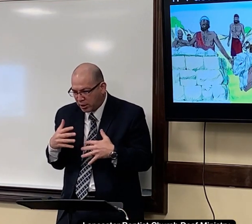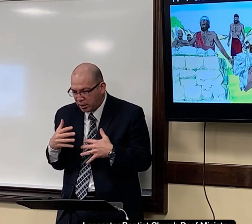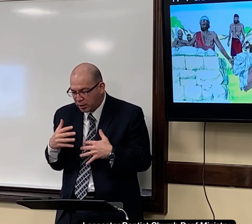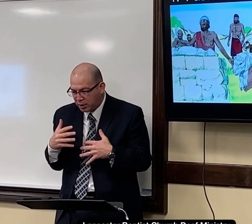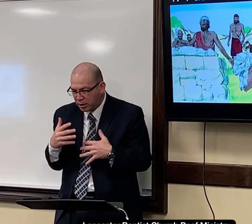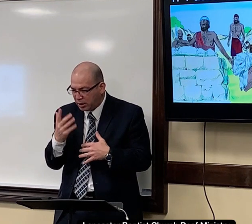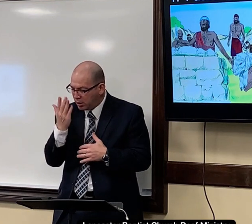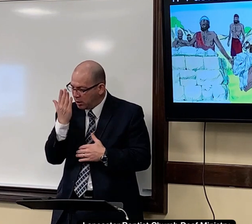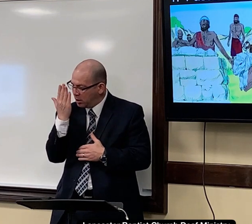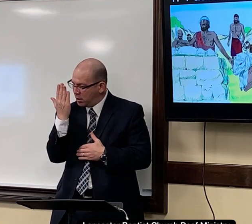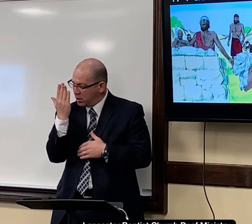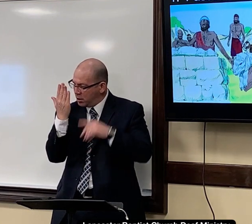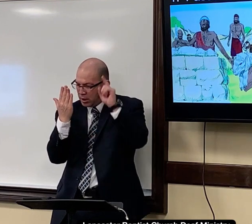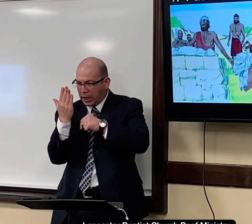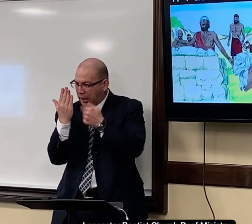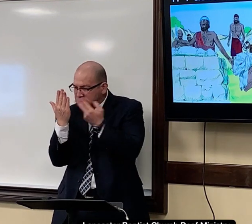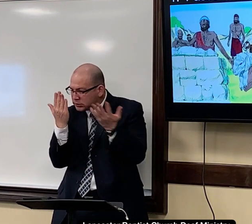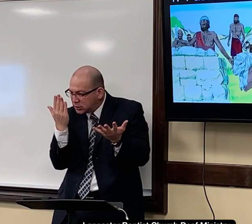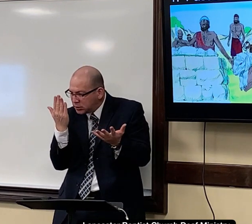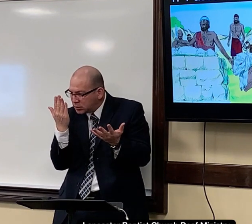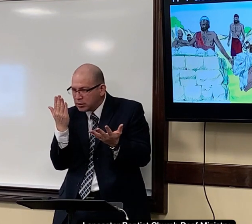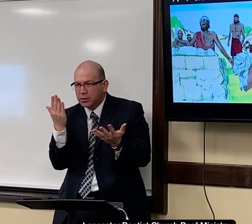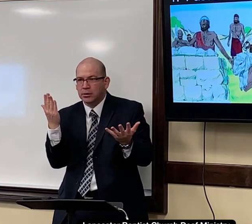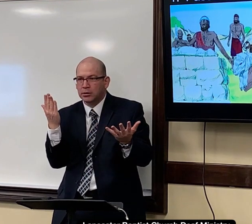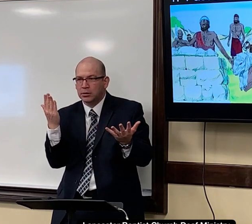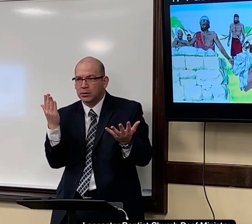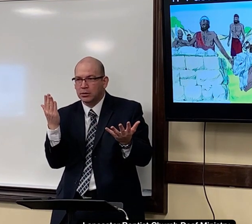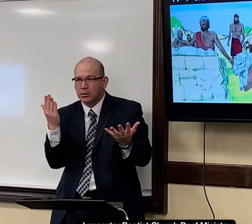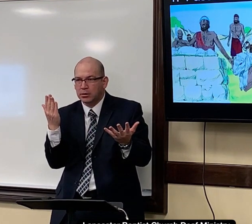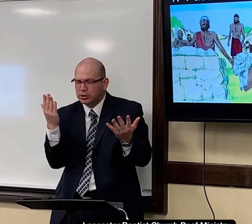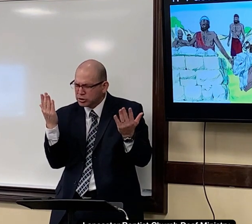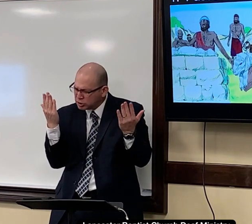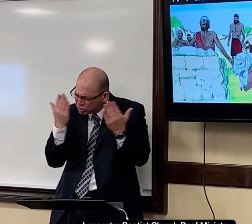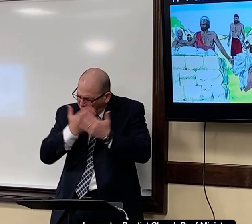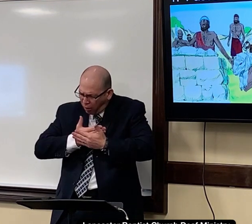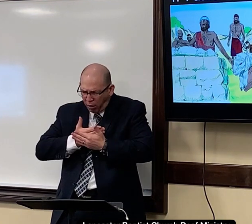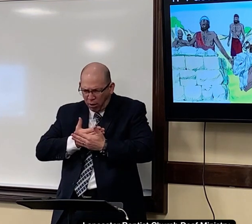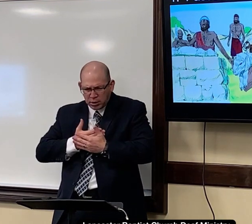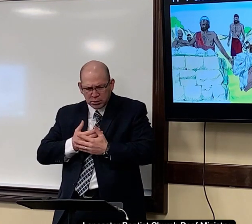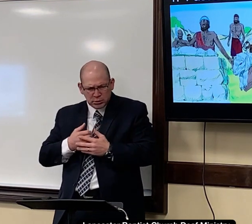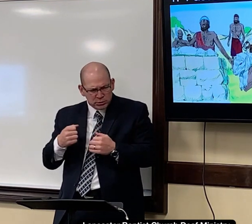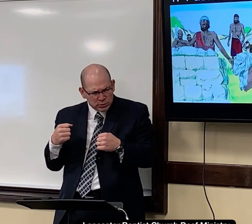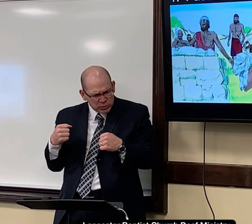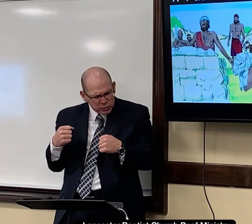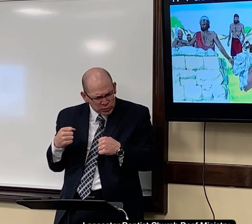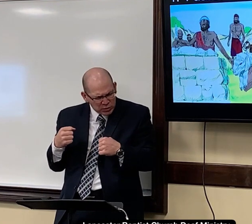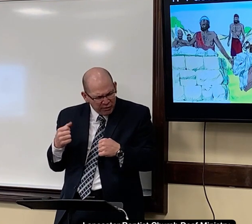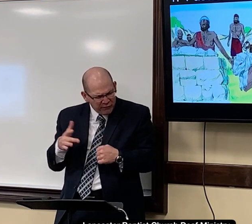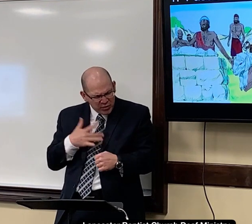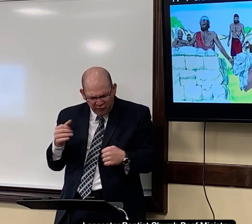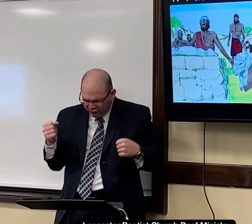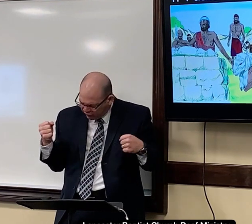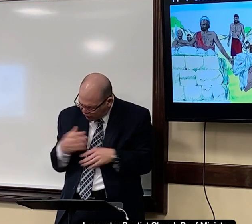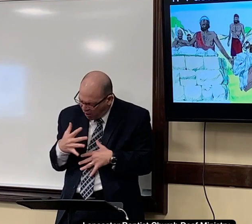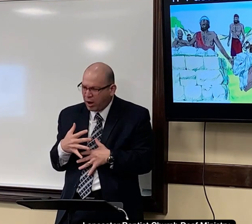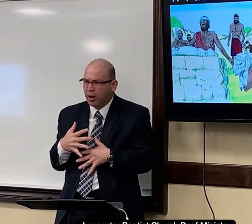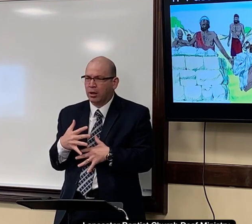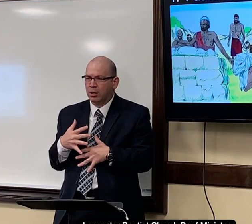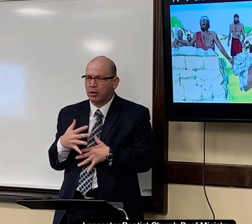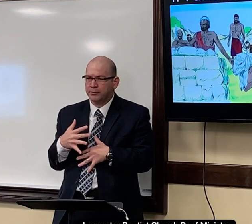it you couldn't even see your hand in front of your face it was so densely dark you could feel it